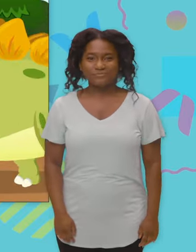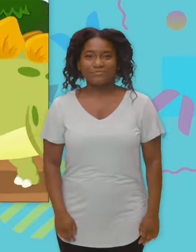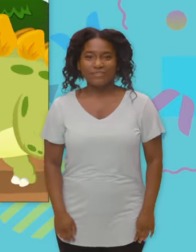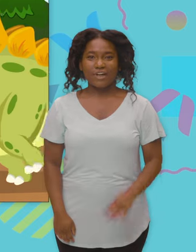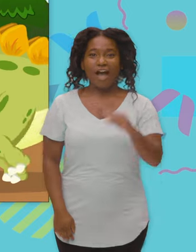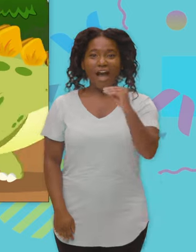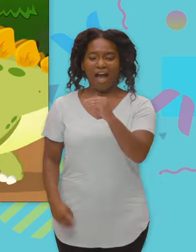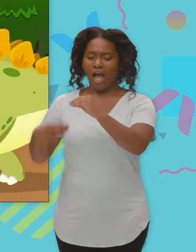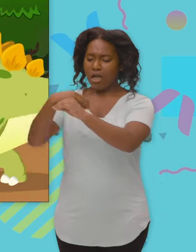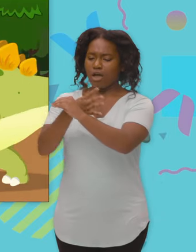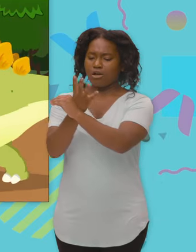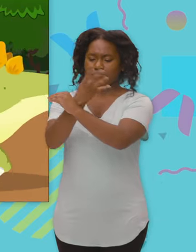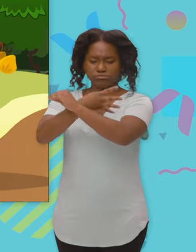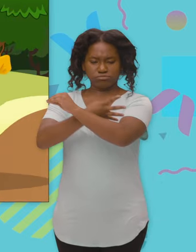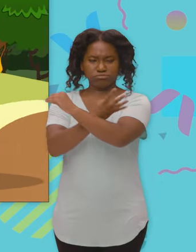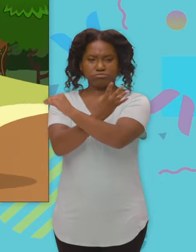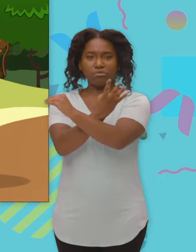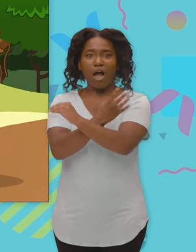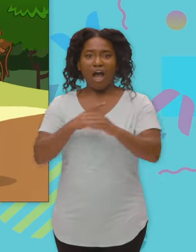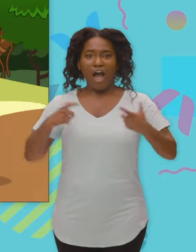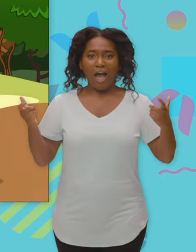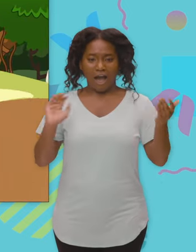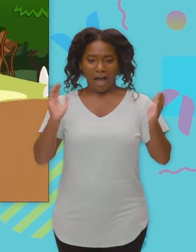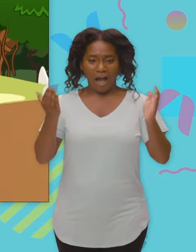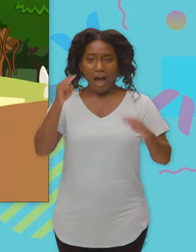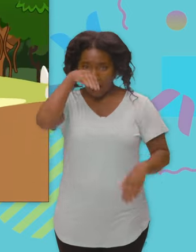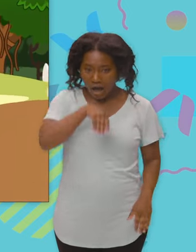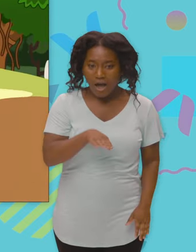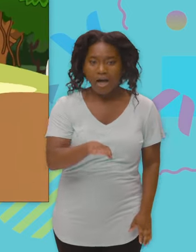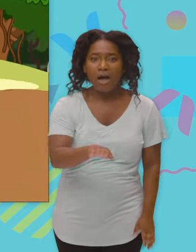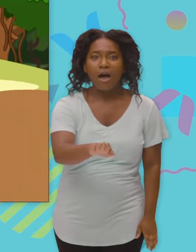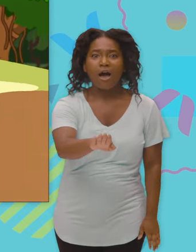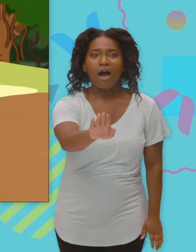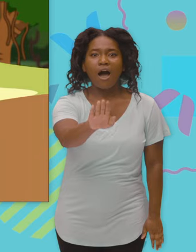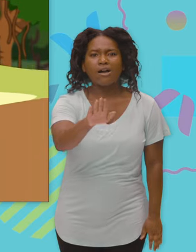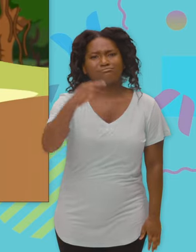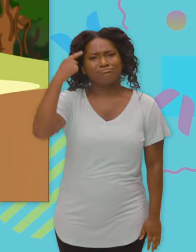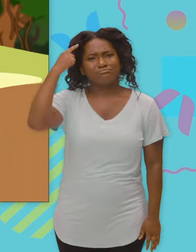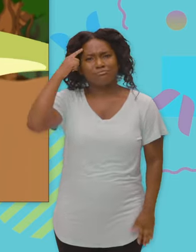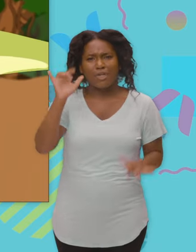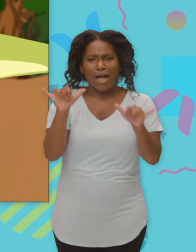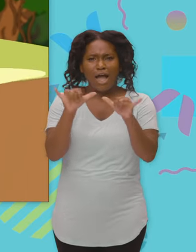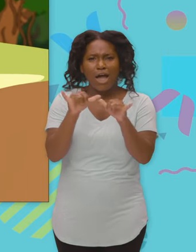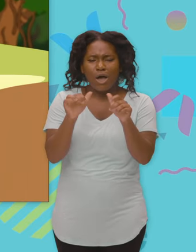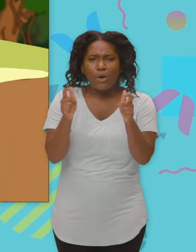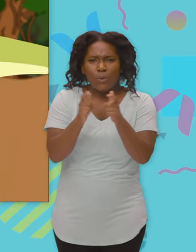Stegosauruses were bigger than elephants, but their brains were the size of a peppermint.